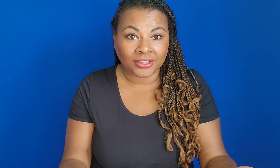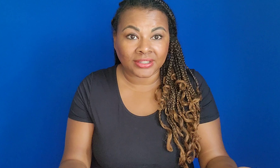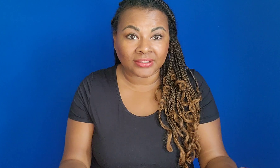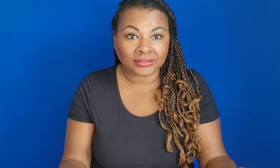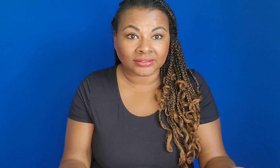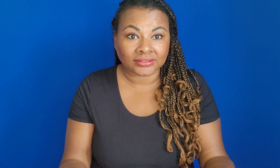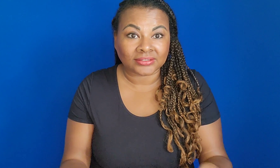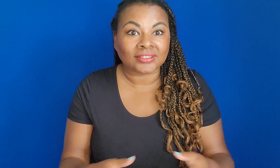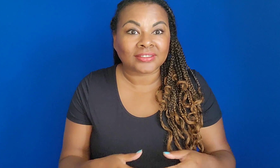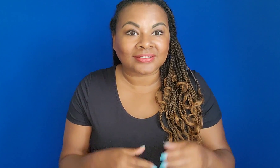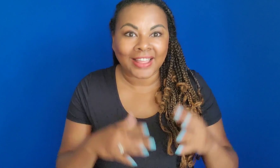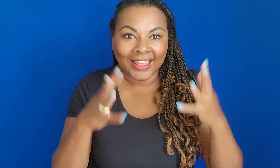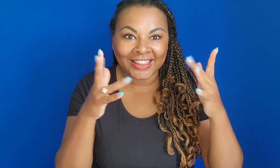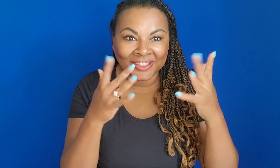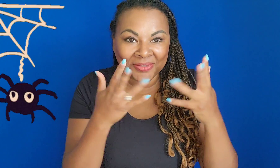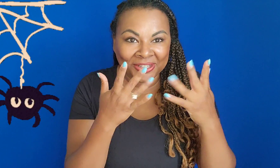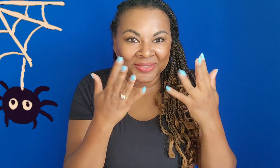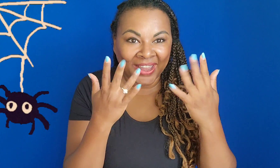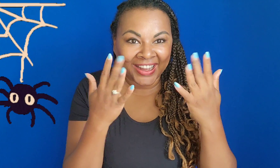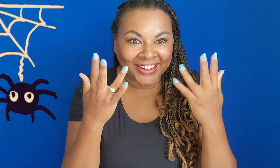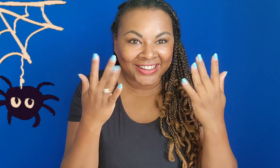show me your spiders